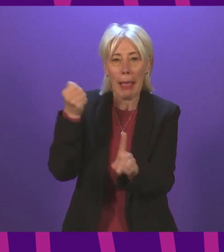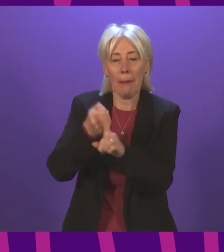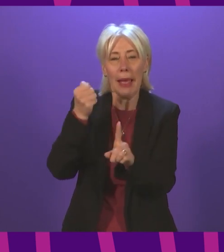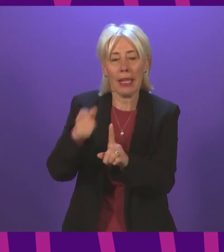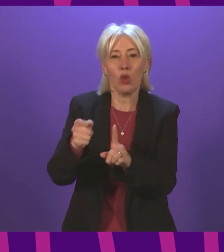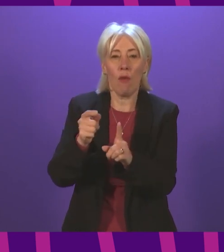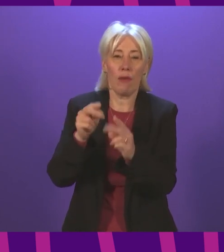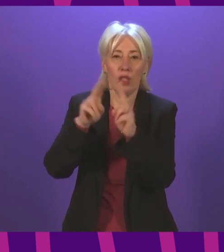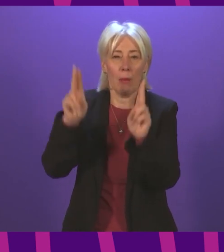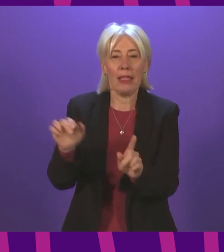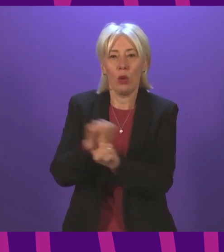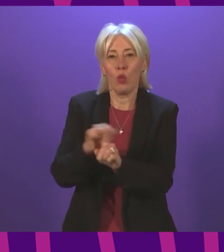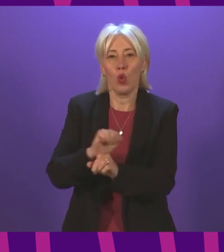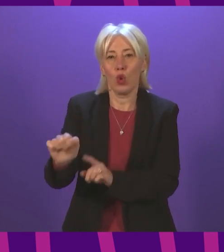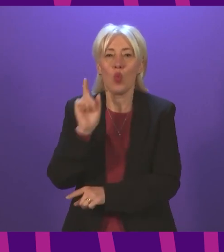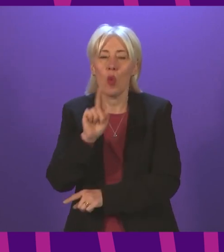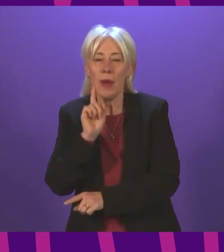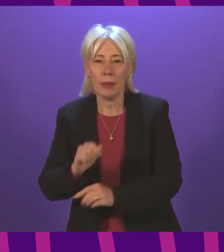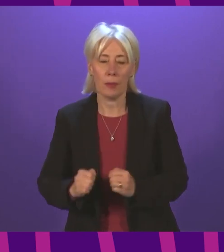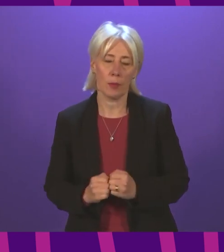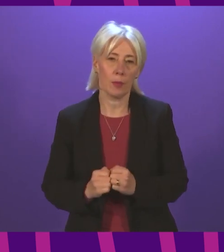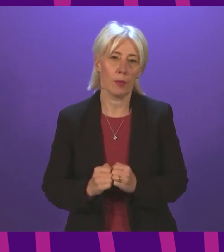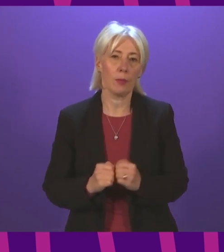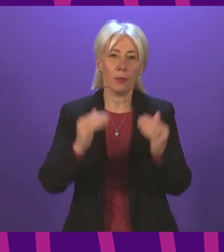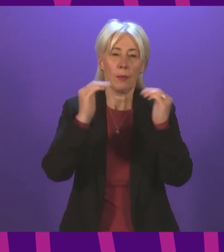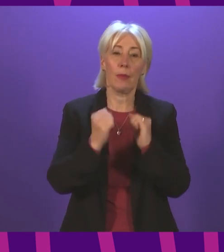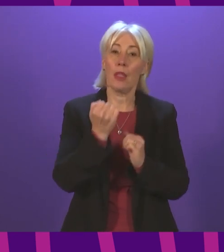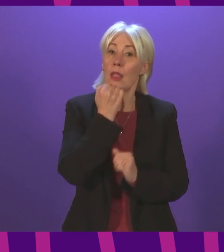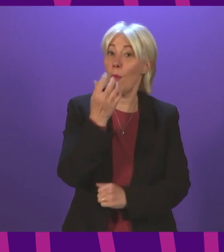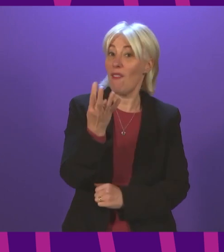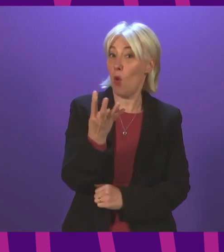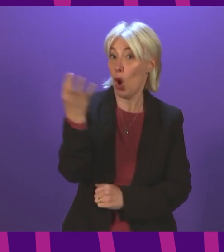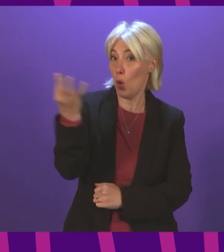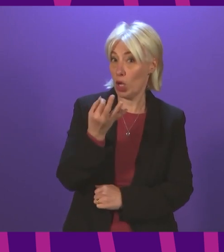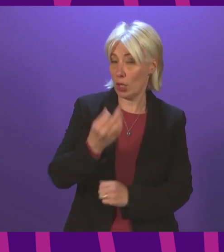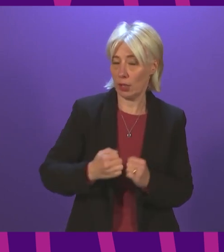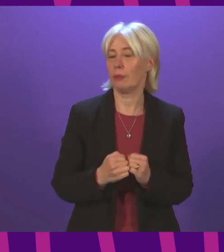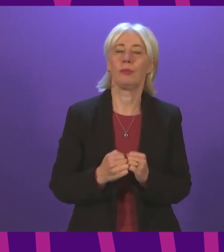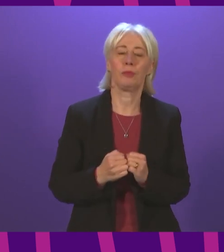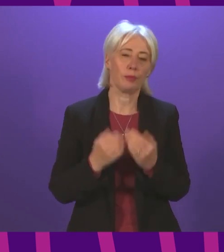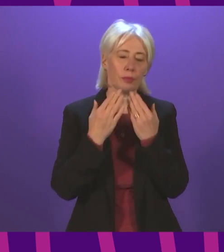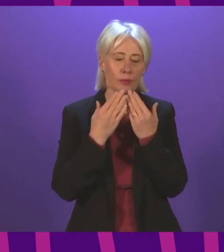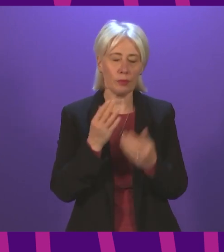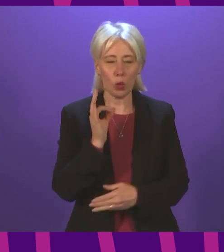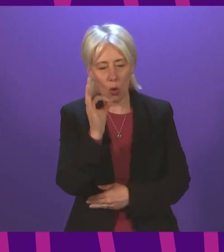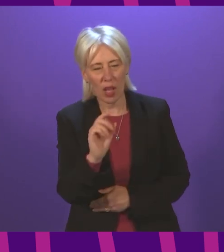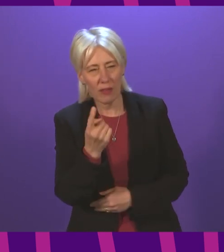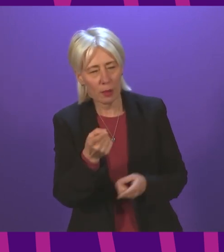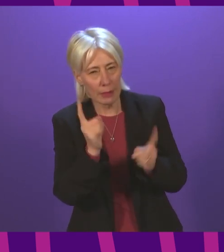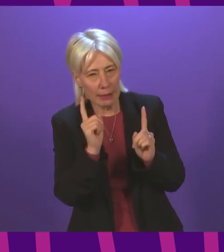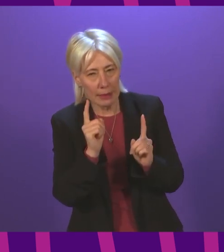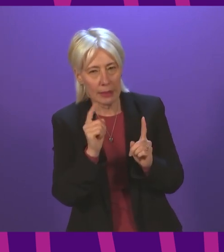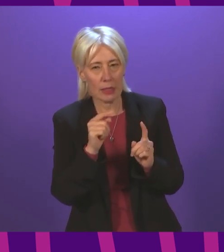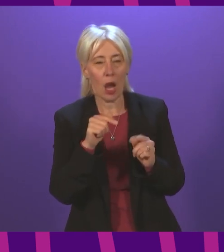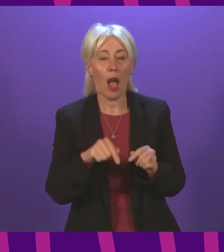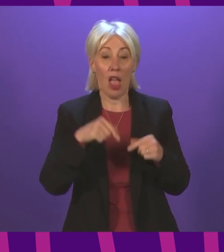and violence on women. Question number four, Christine Graham. Thank you, Presiding Officer. To ask the First Minister, in light of this